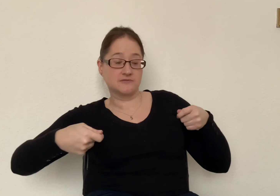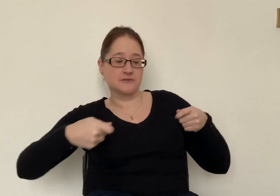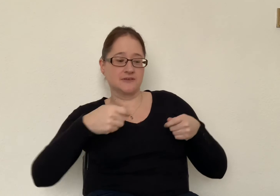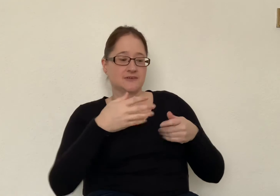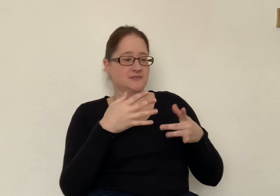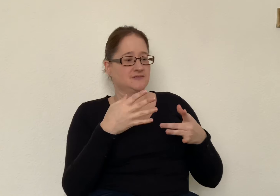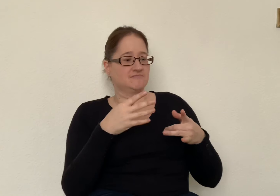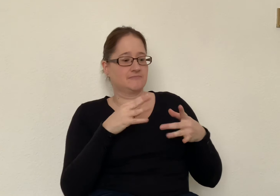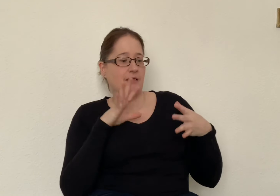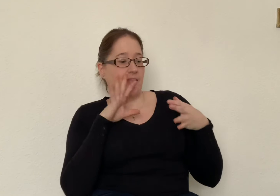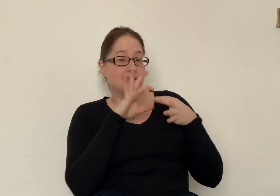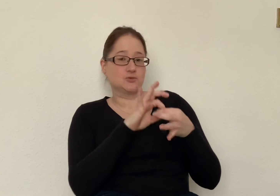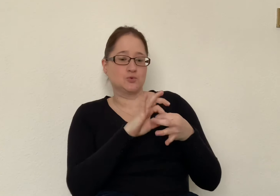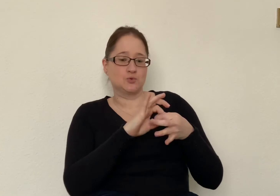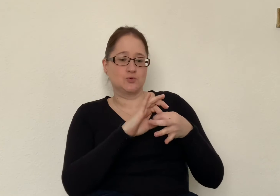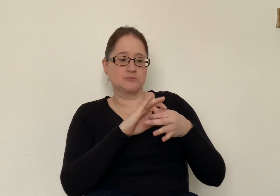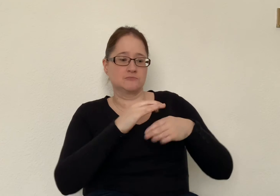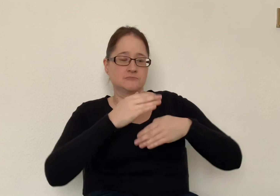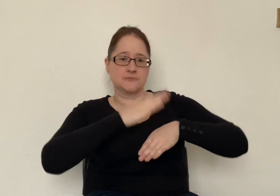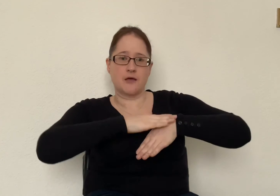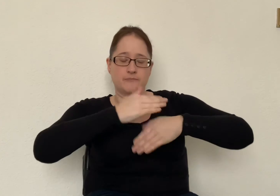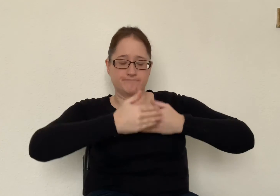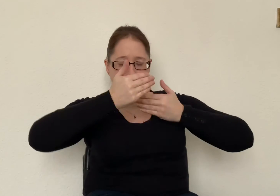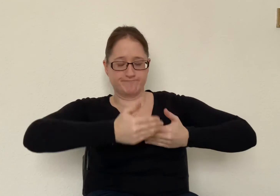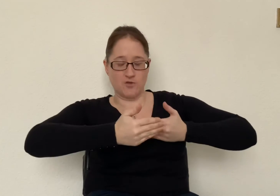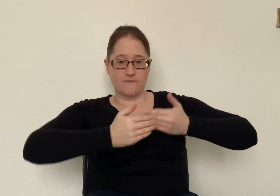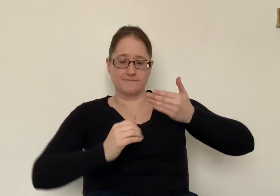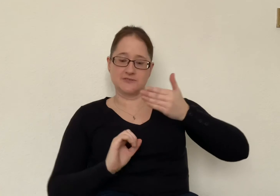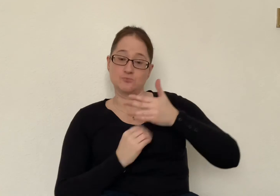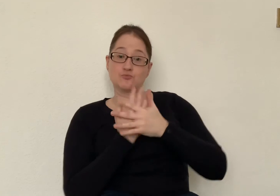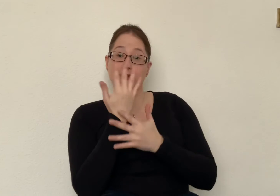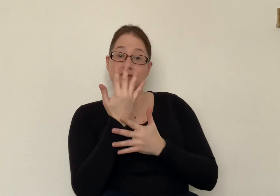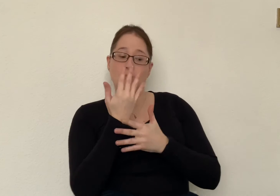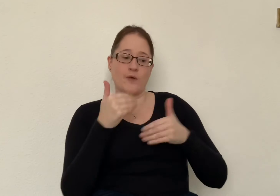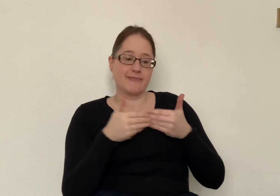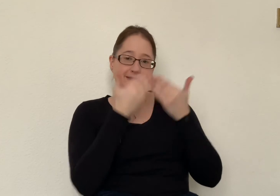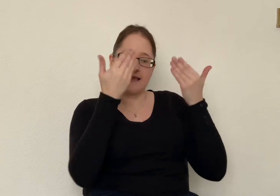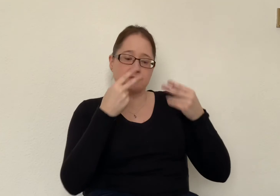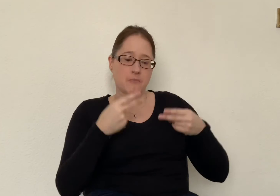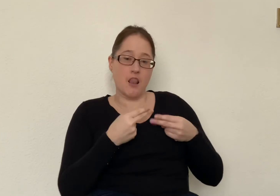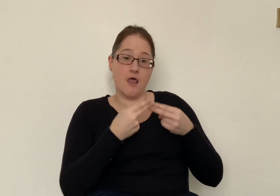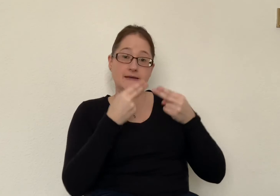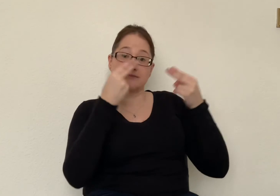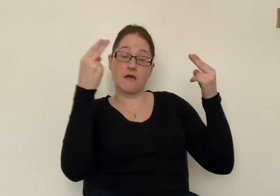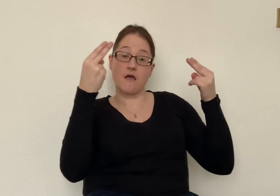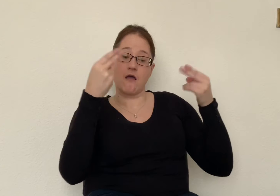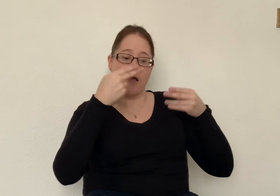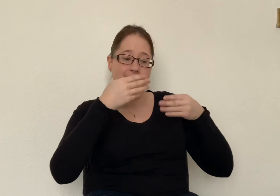days become lighter and longer but Lent isn't actually mentioned in the Bible